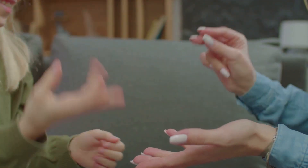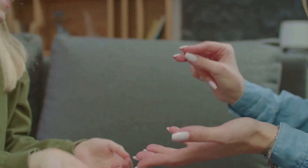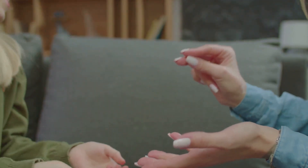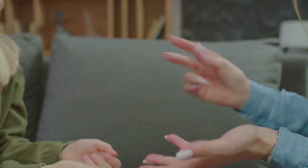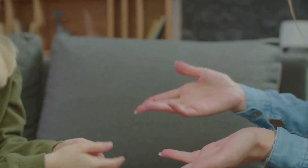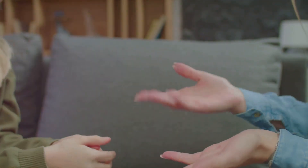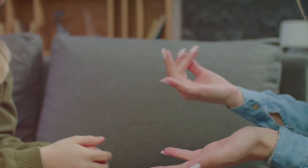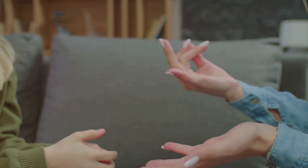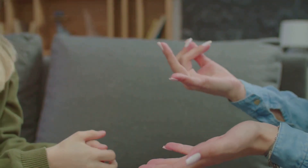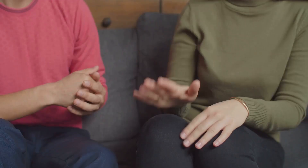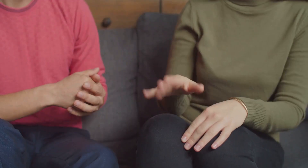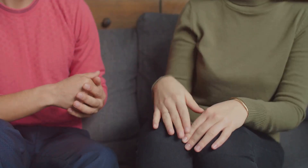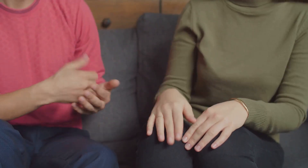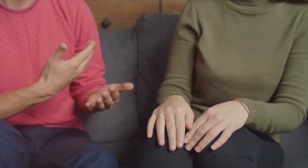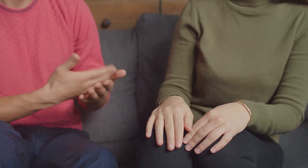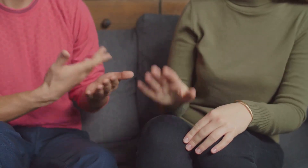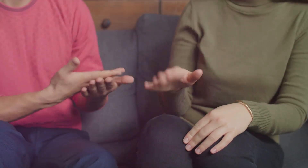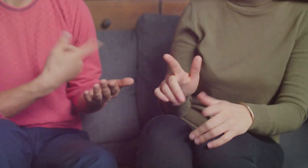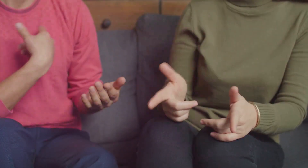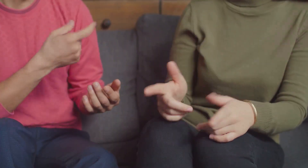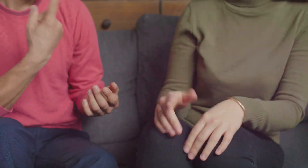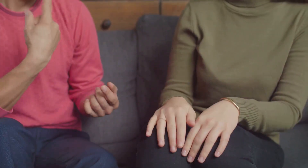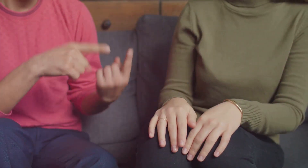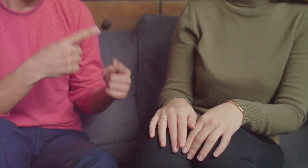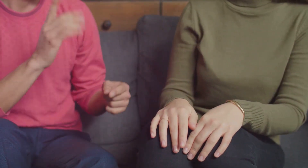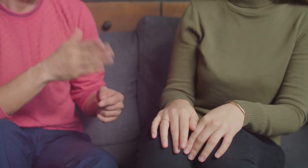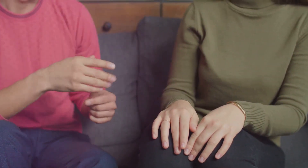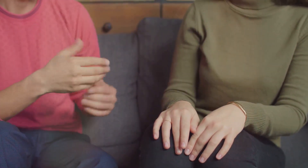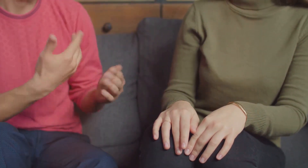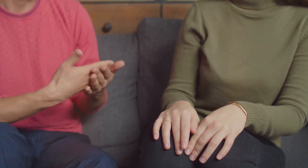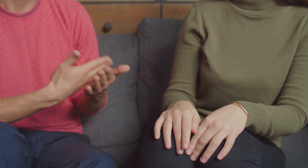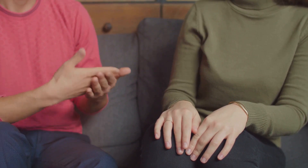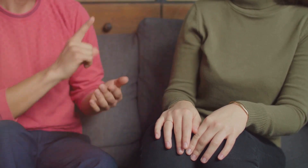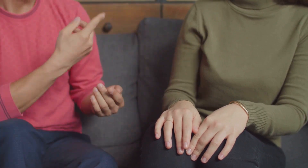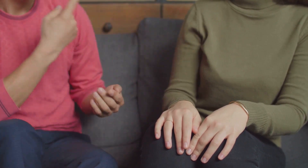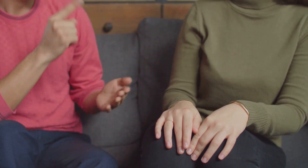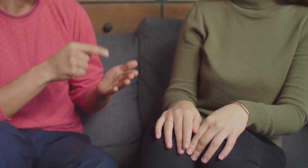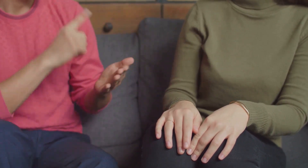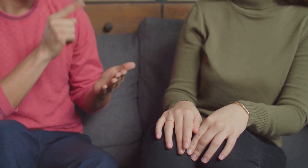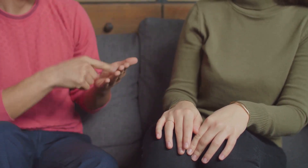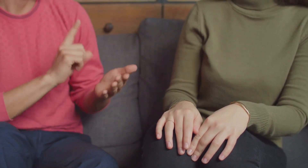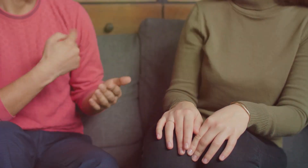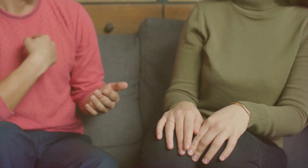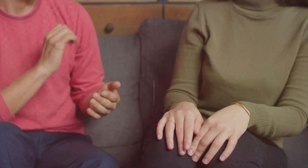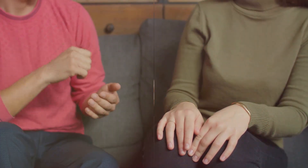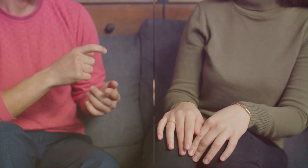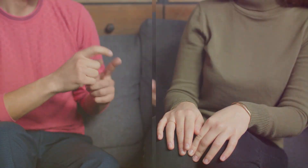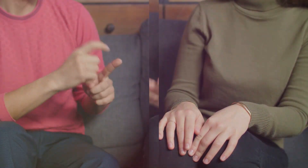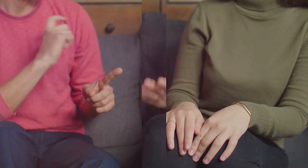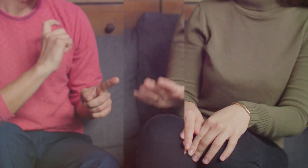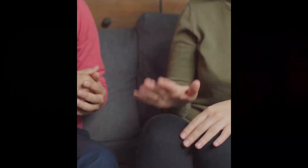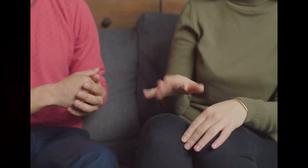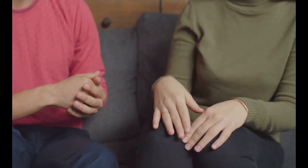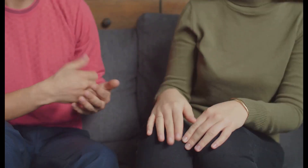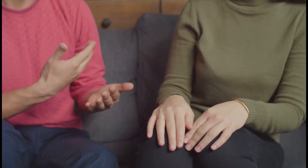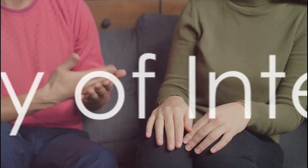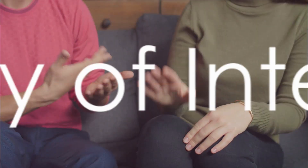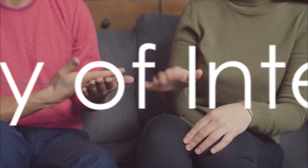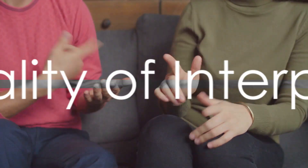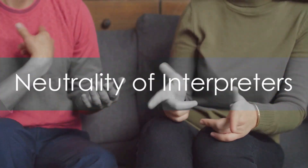languages being used. This unique aspect of sign language makes interpreting an even more impressive skill. Did you know that sign